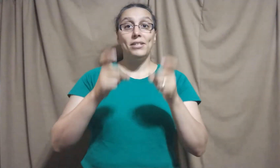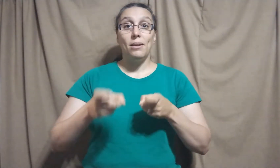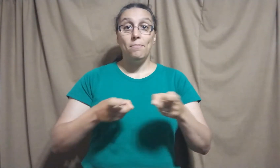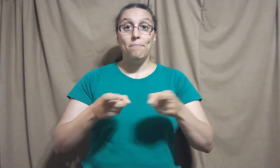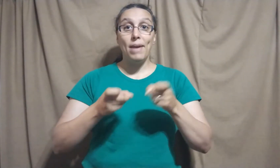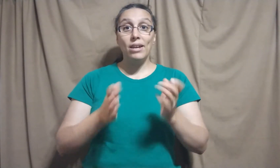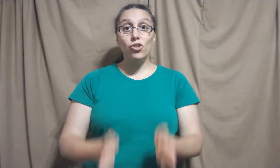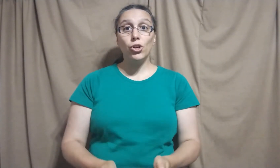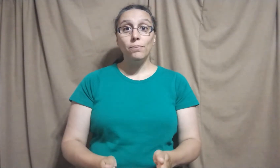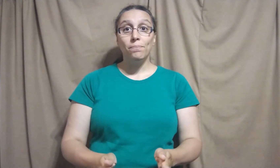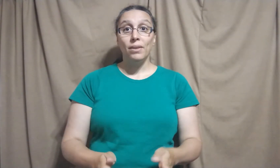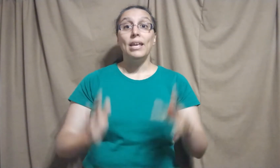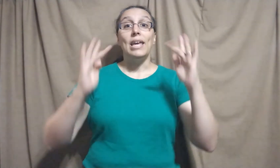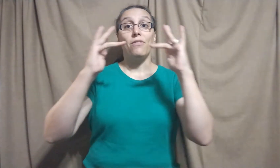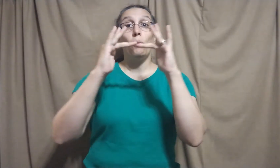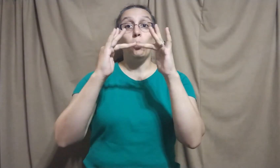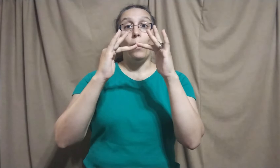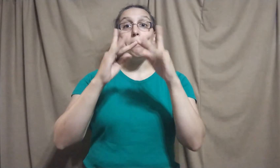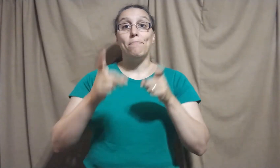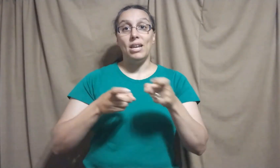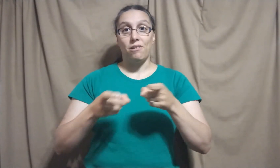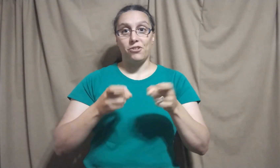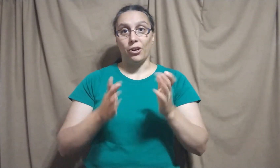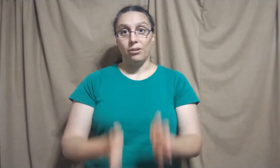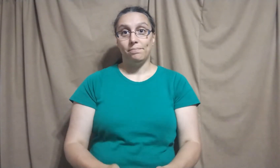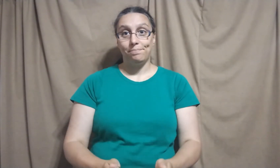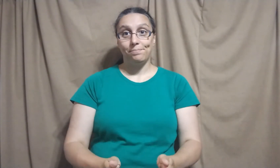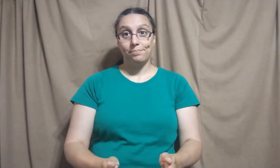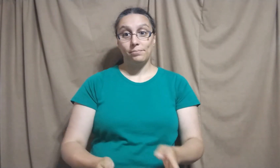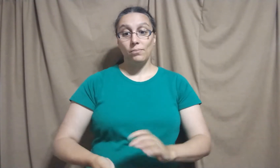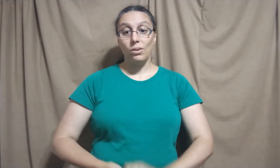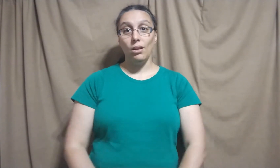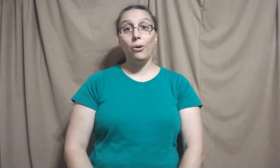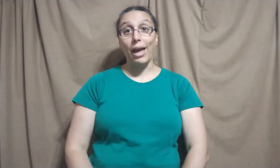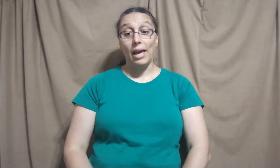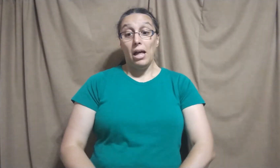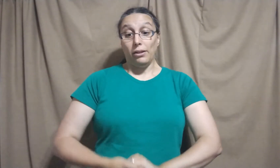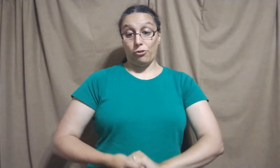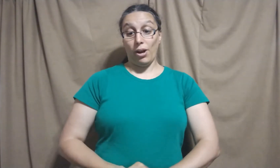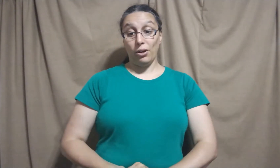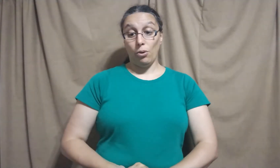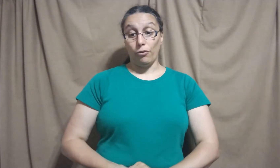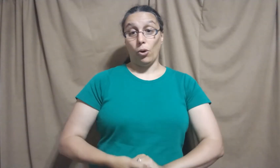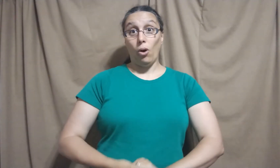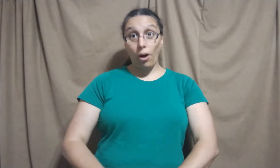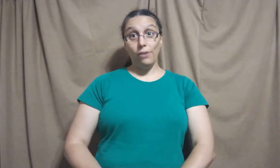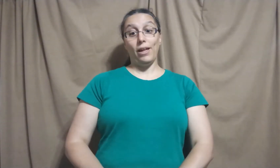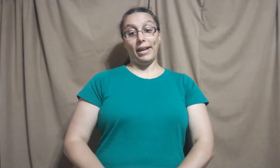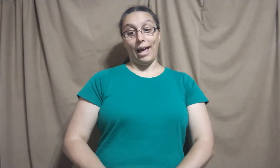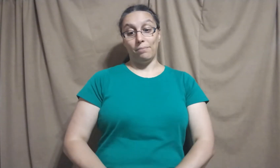Manager is the Web Minister. Okay, let's try and go over all of that again. Okay,